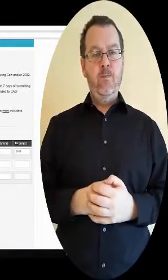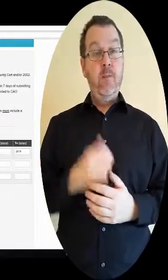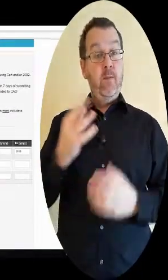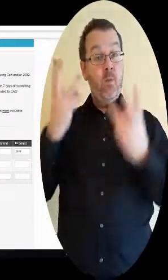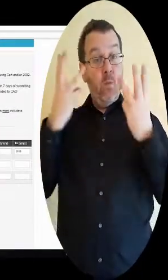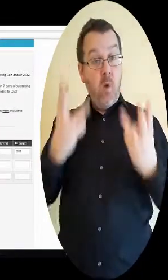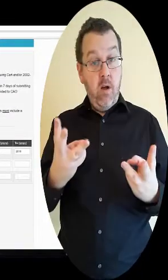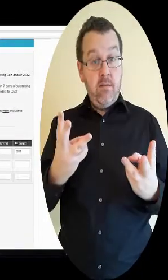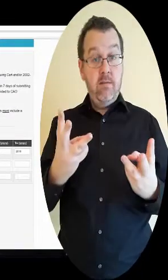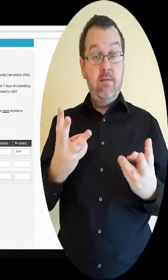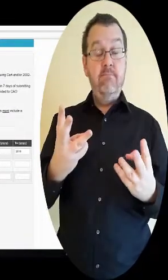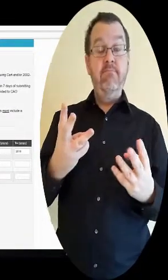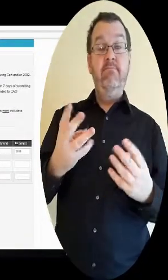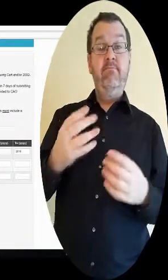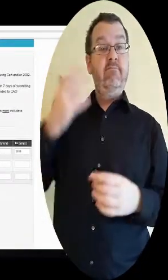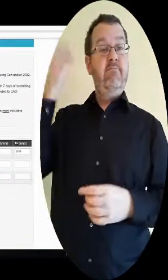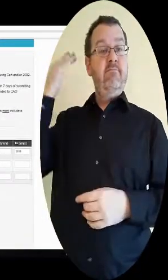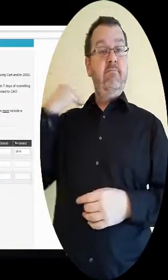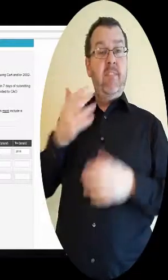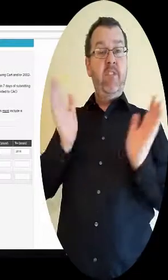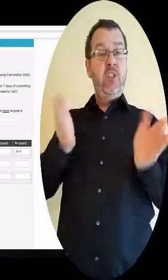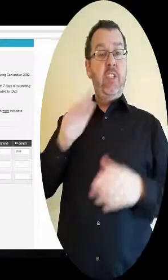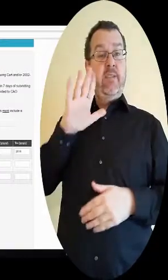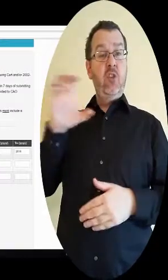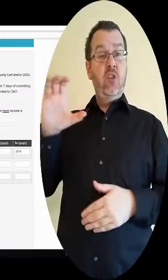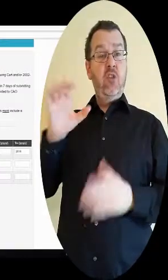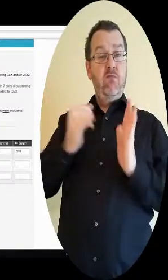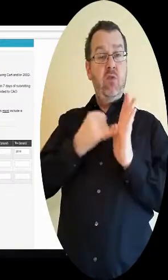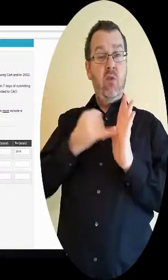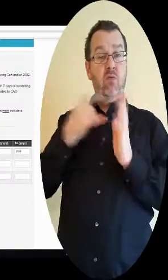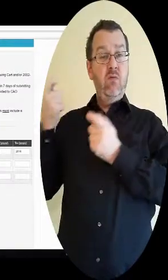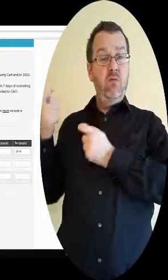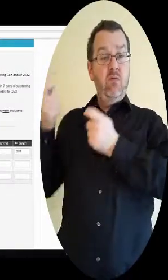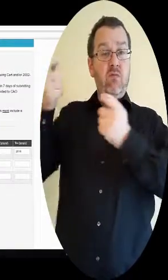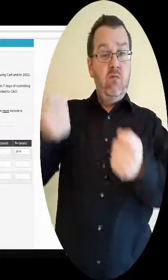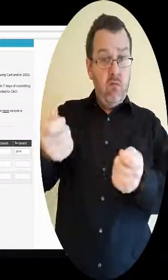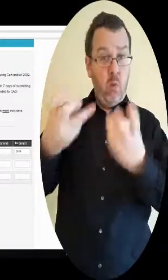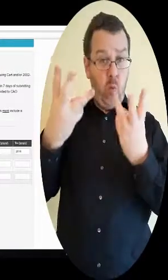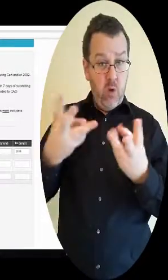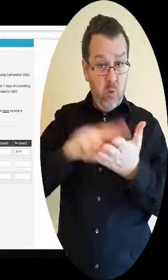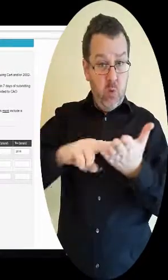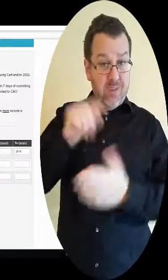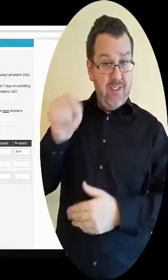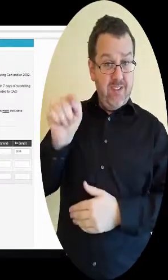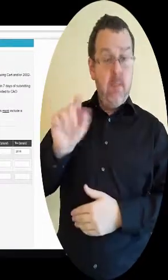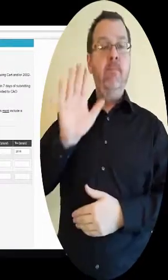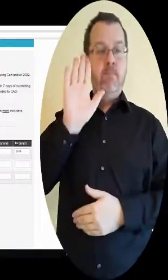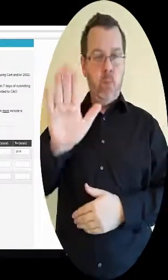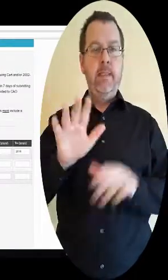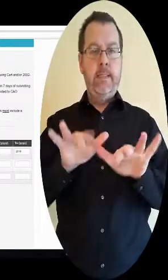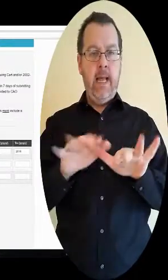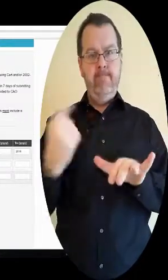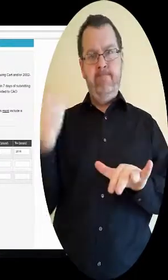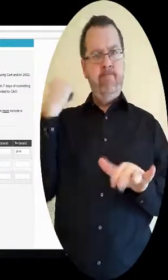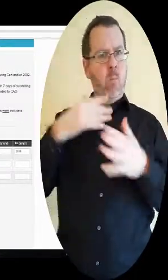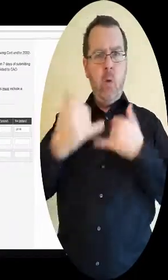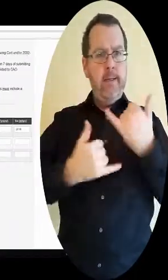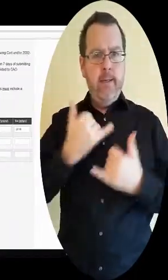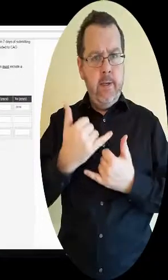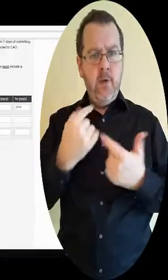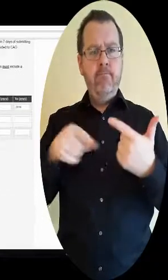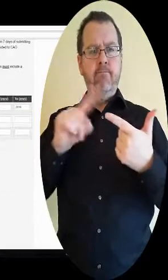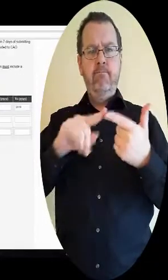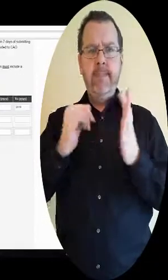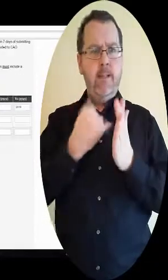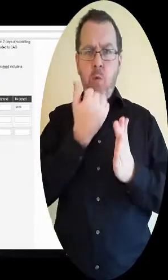Or if you wish to be considered on the basis of previous Leaving Certificate exam details, you must enter the year and your examination